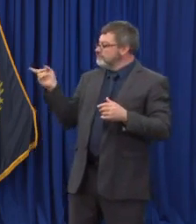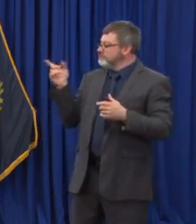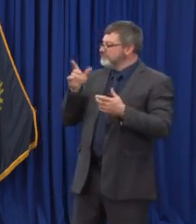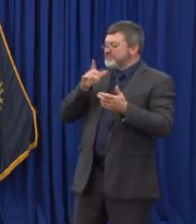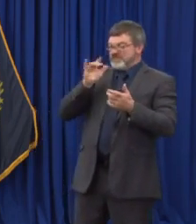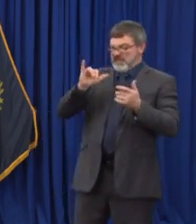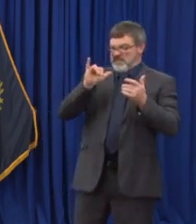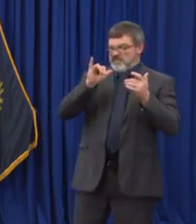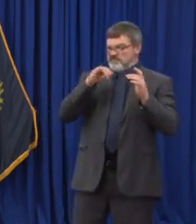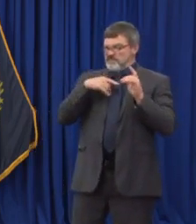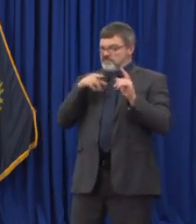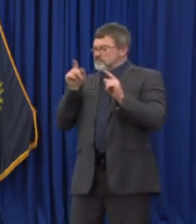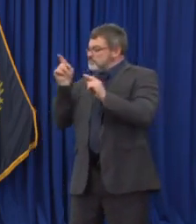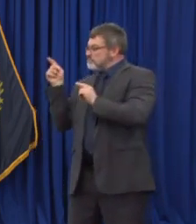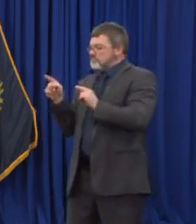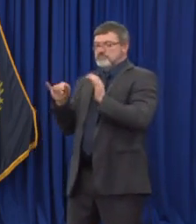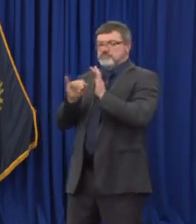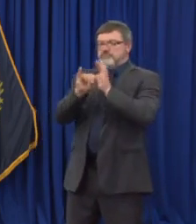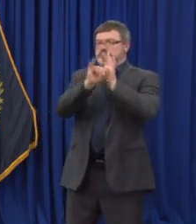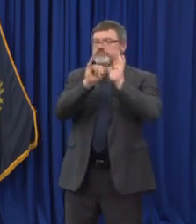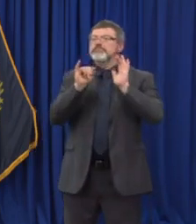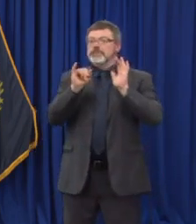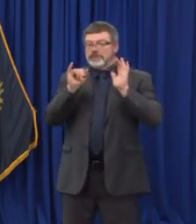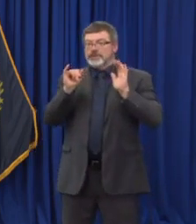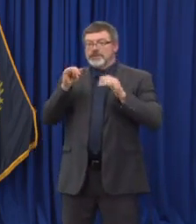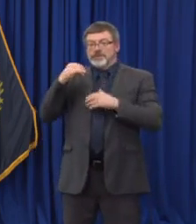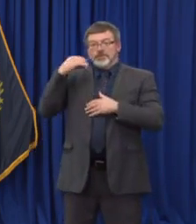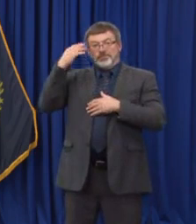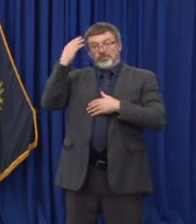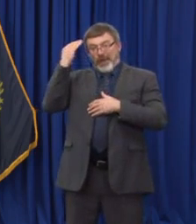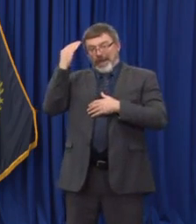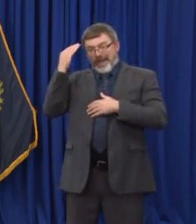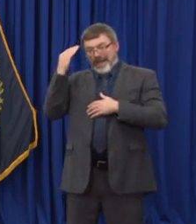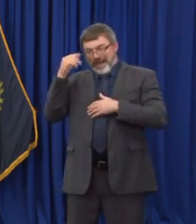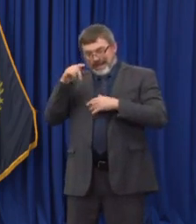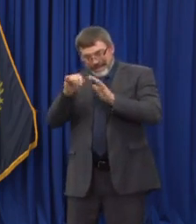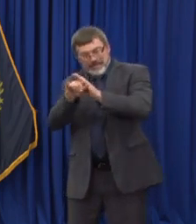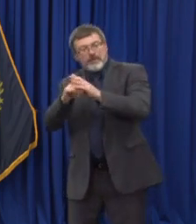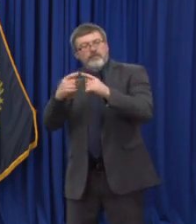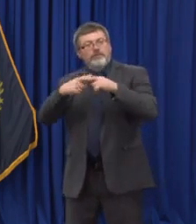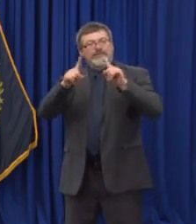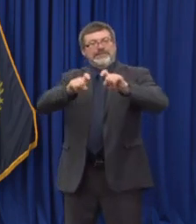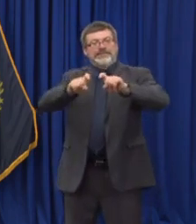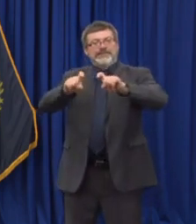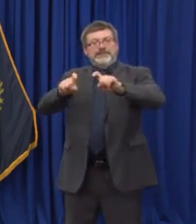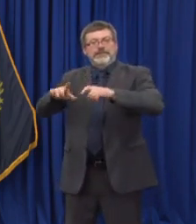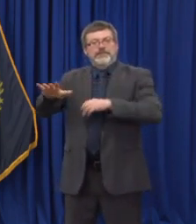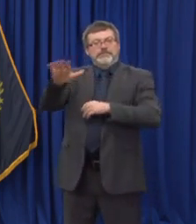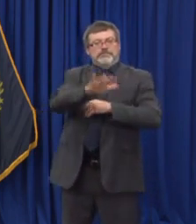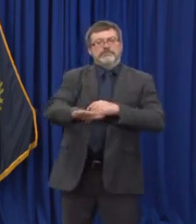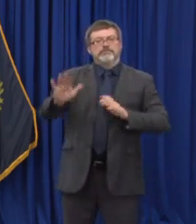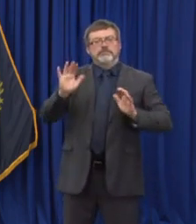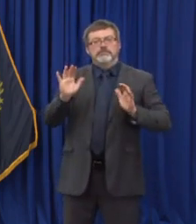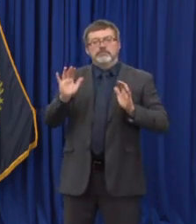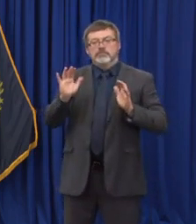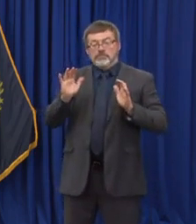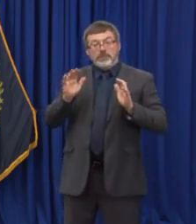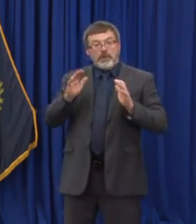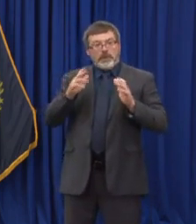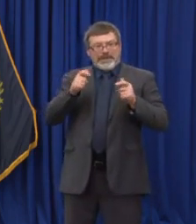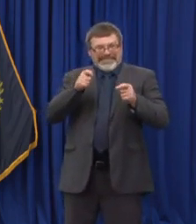both staff and students and we think that this has helped to prevent some introduction of or spread in these these institutions